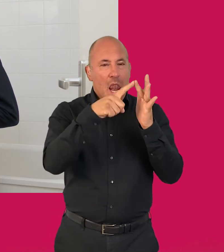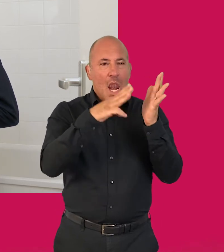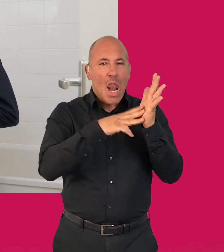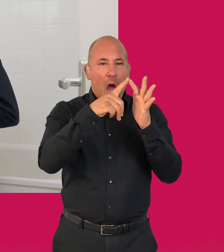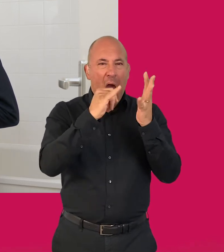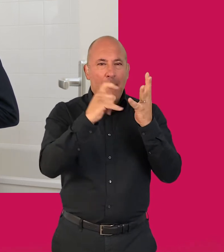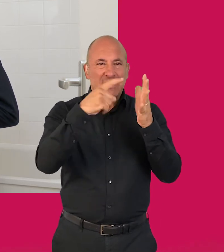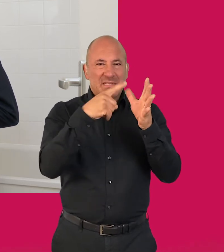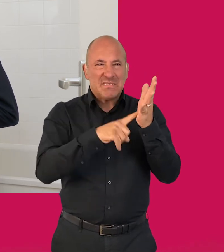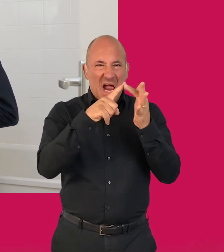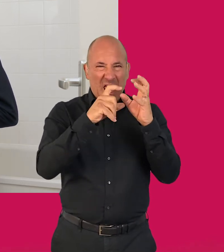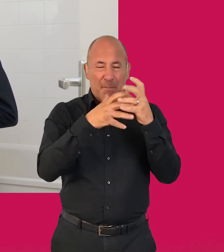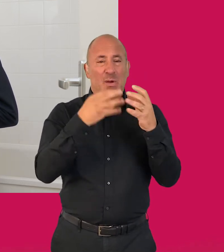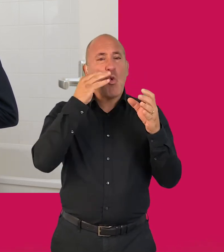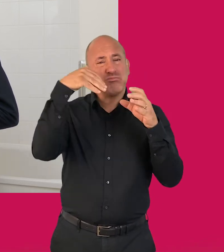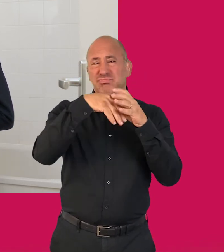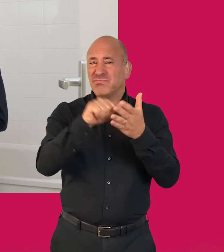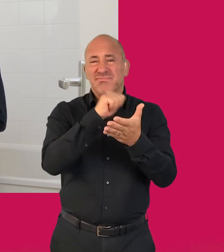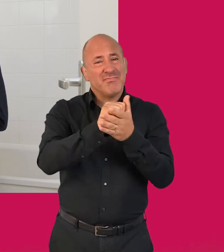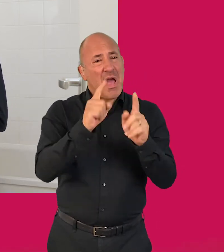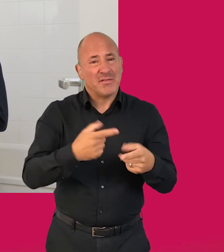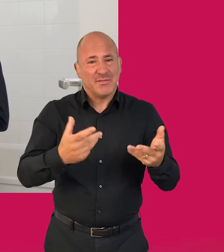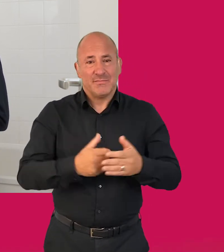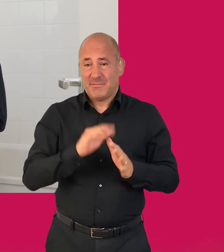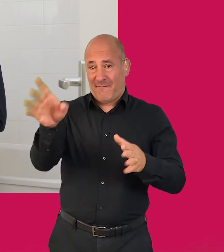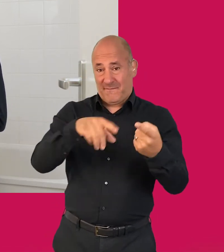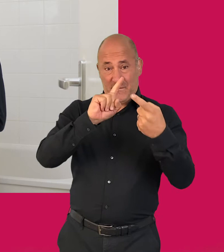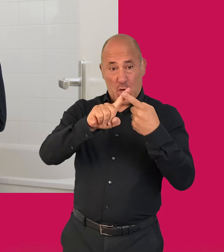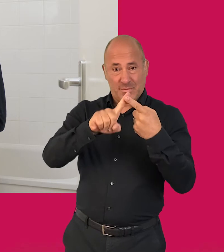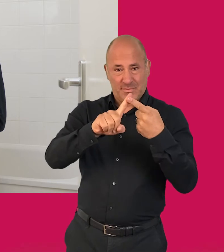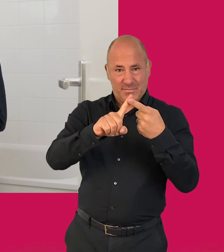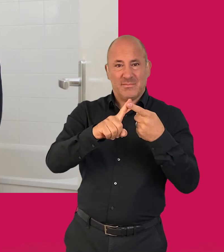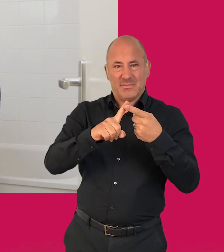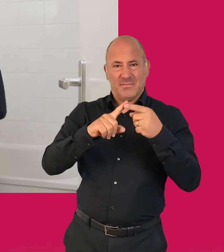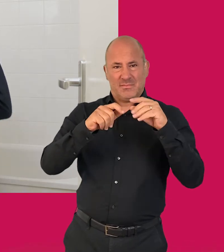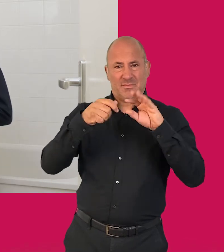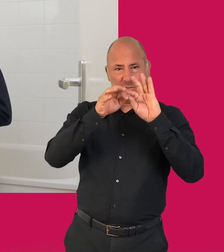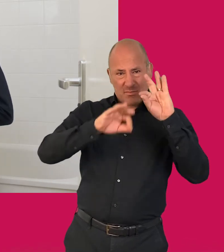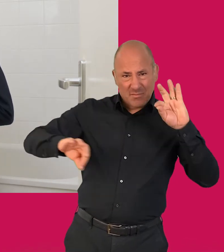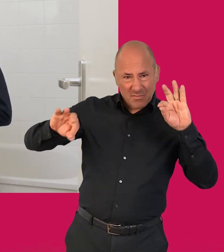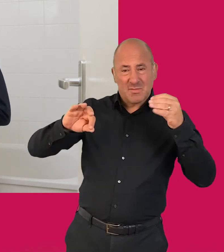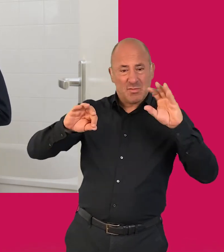the water from coming through properly. First, you need to change the hose by unscrewing it from the head.